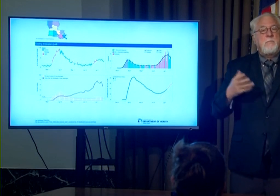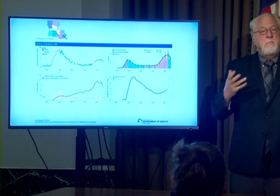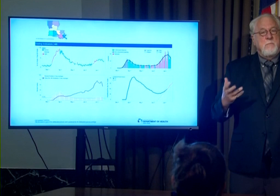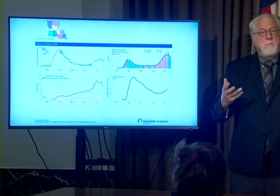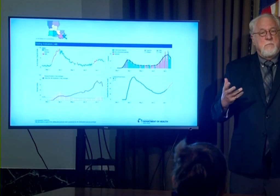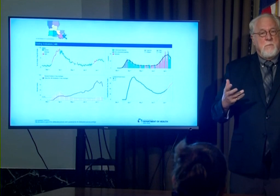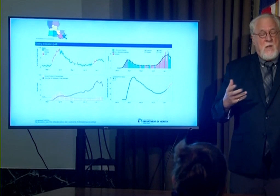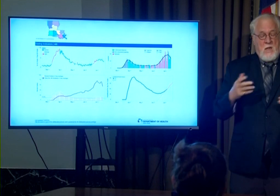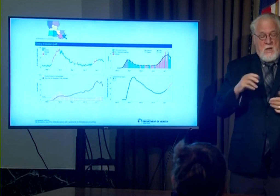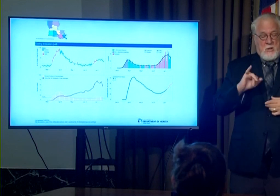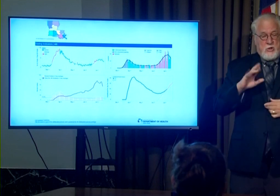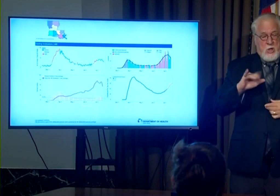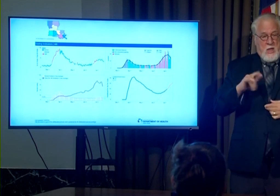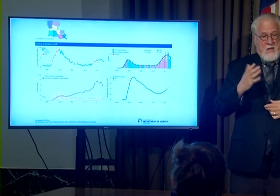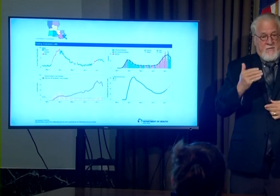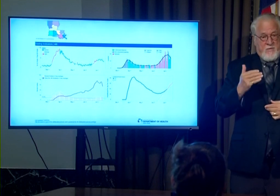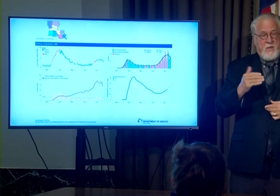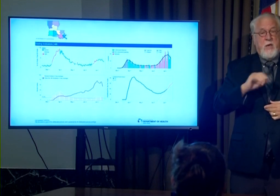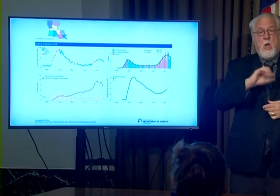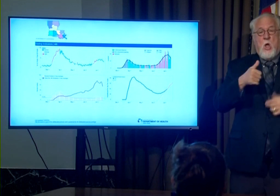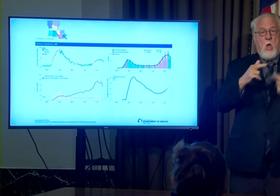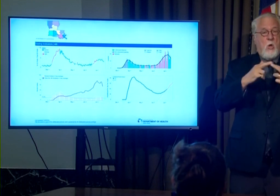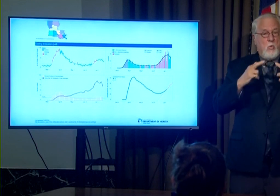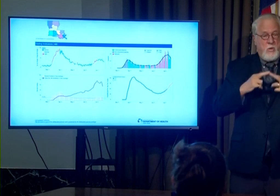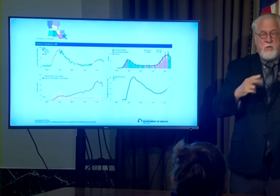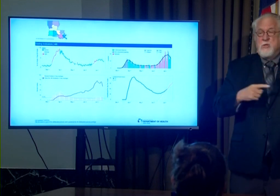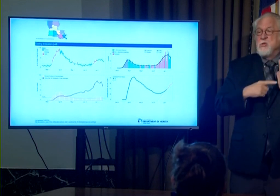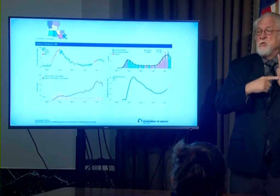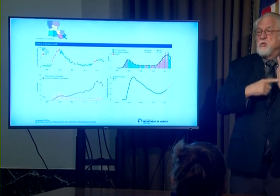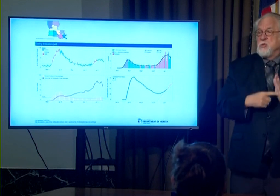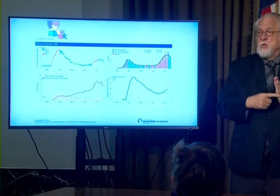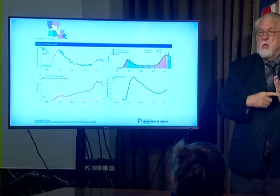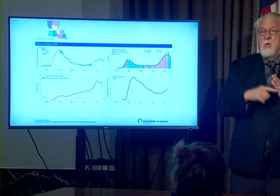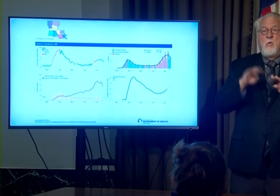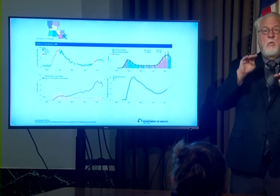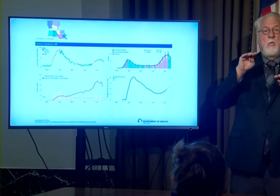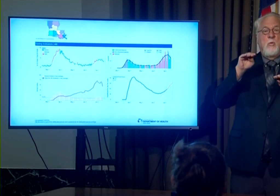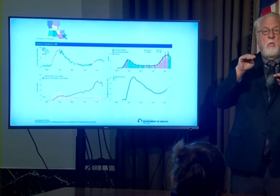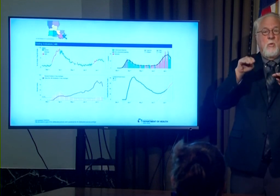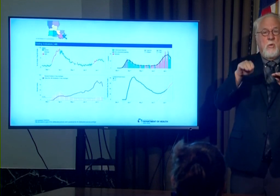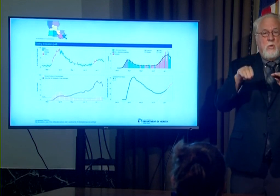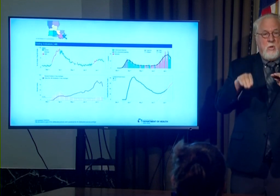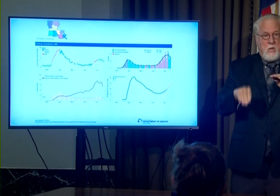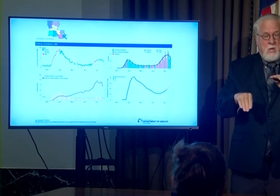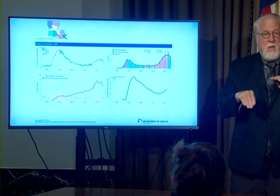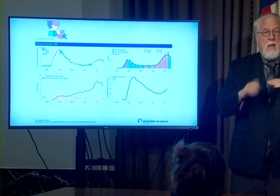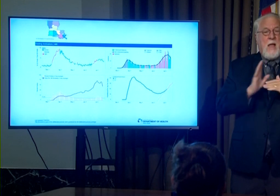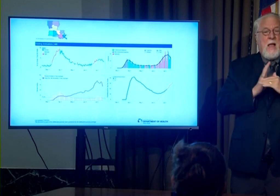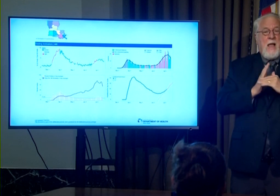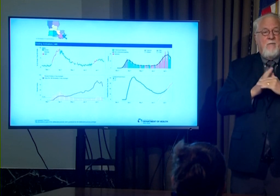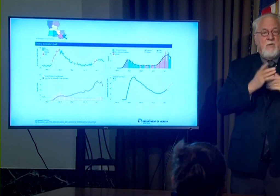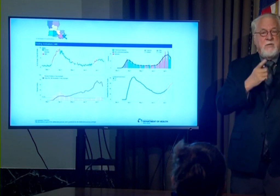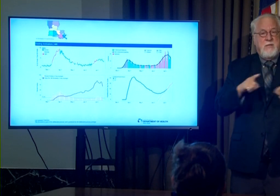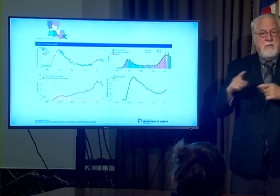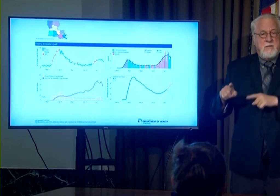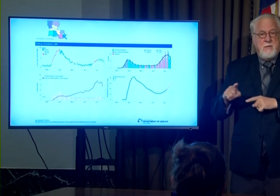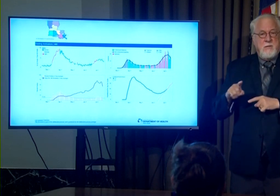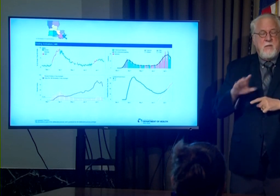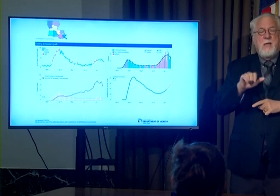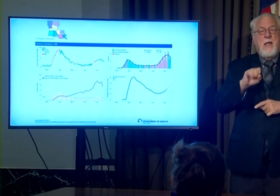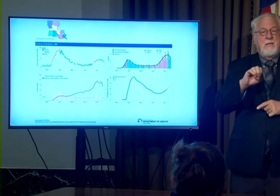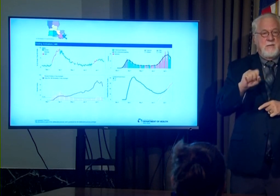the 16th of July all regions are showing a downward trajectory and average incidences of cases